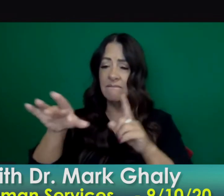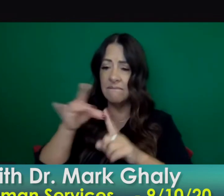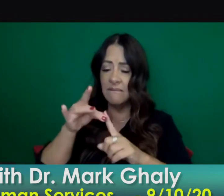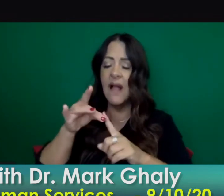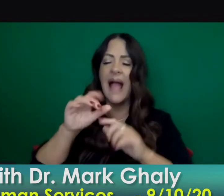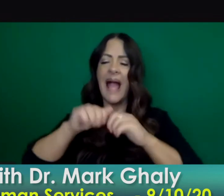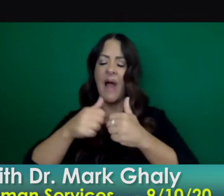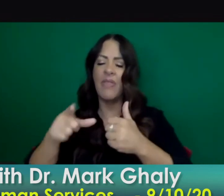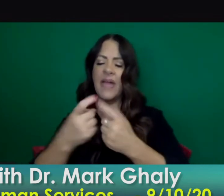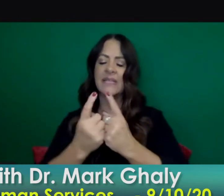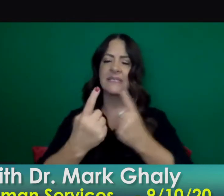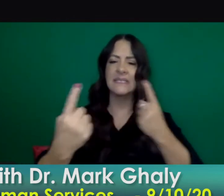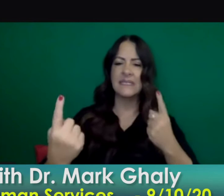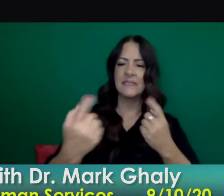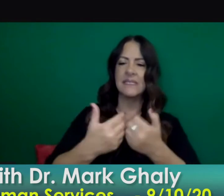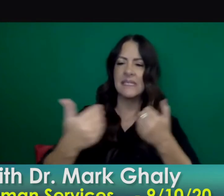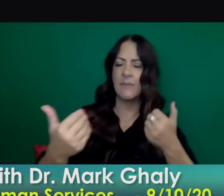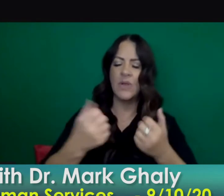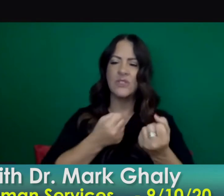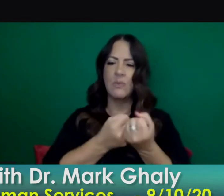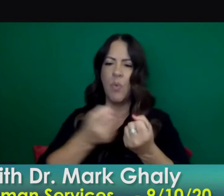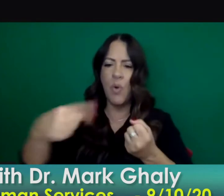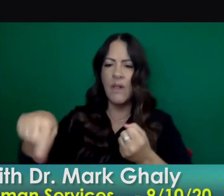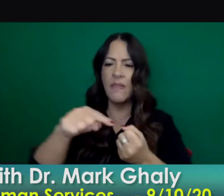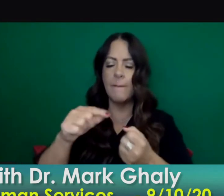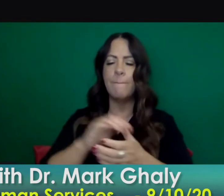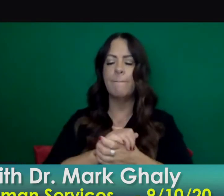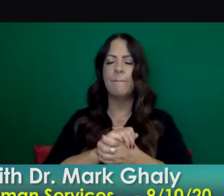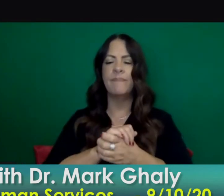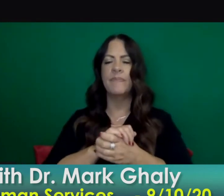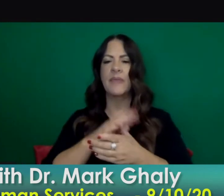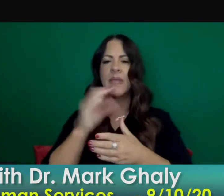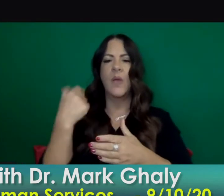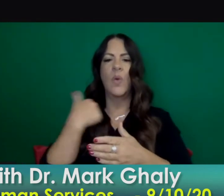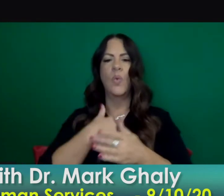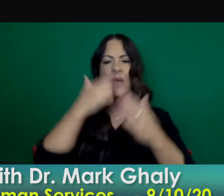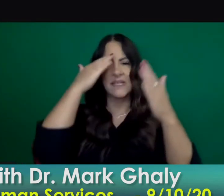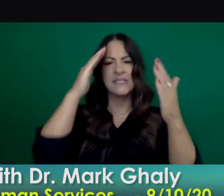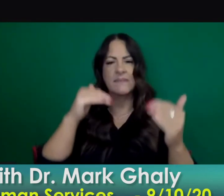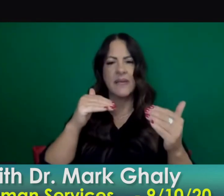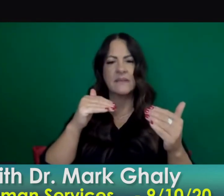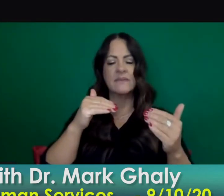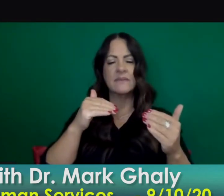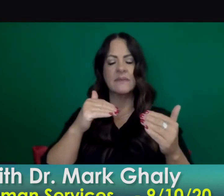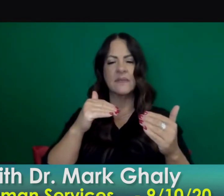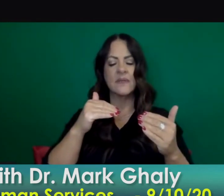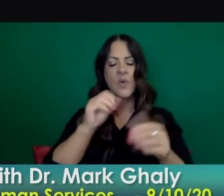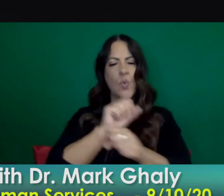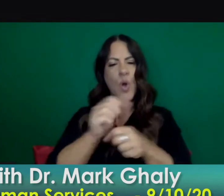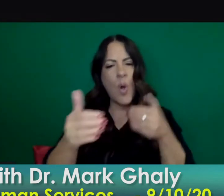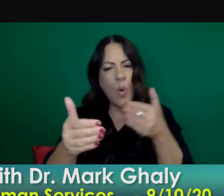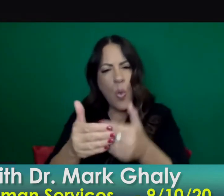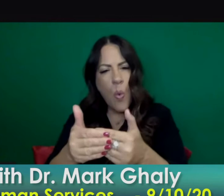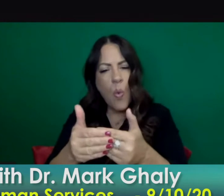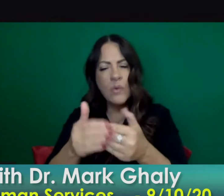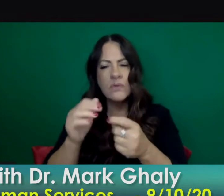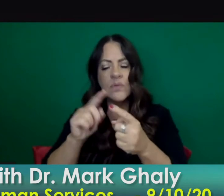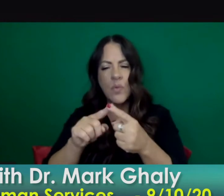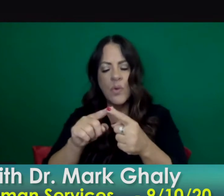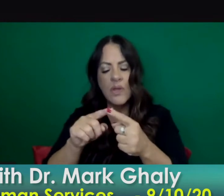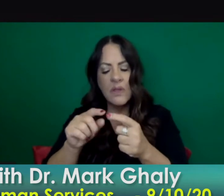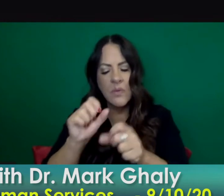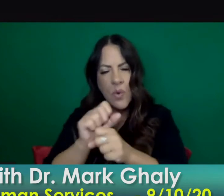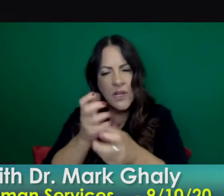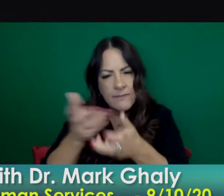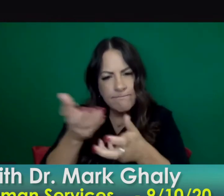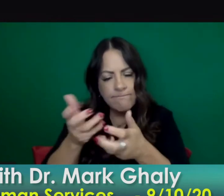parts of the county so uh we also anticipate really working closely with counties to make sure